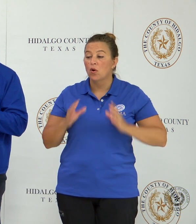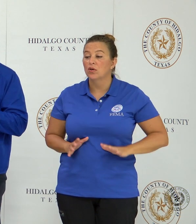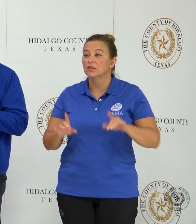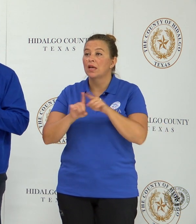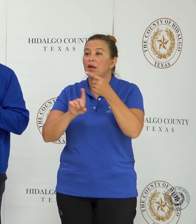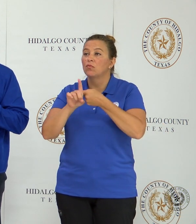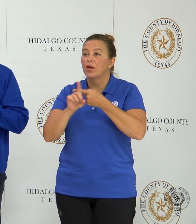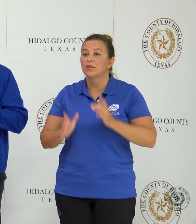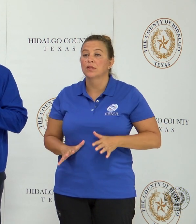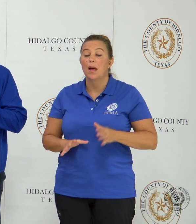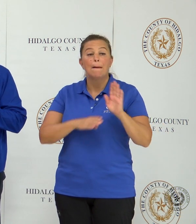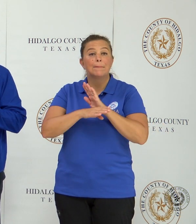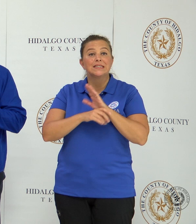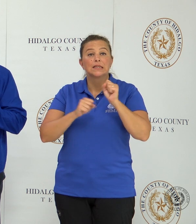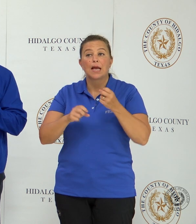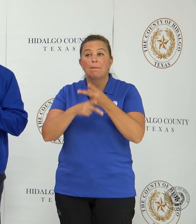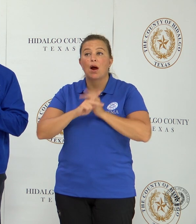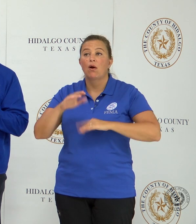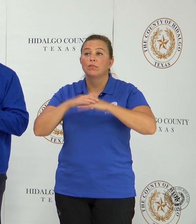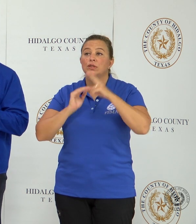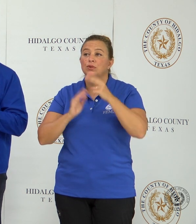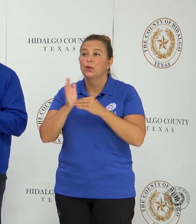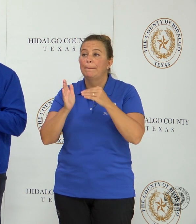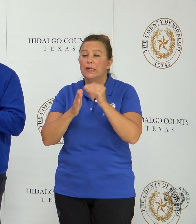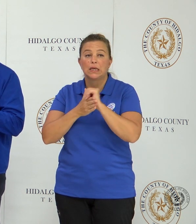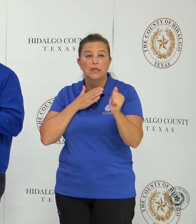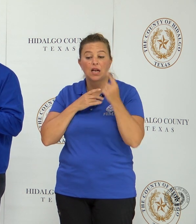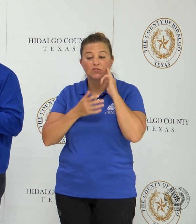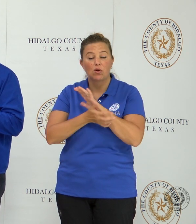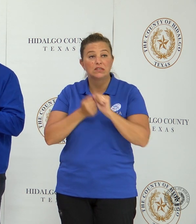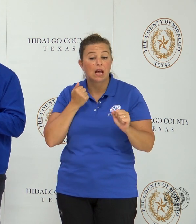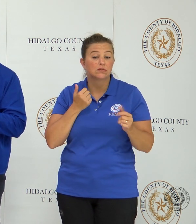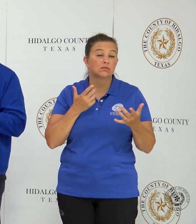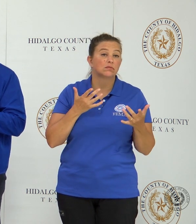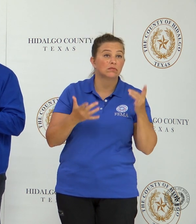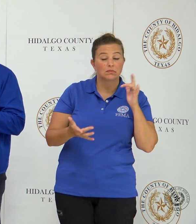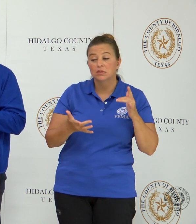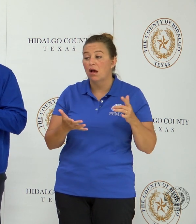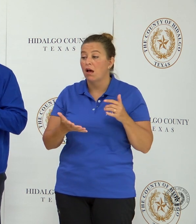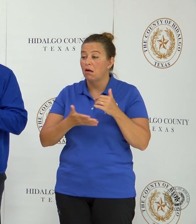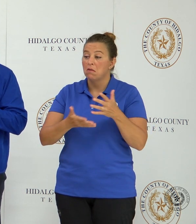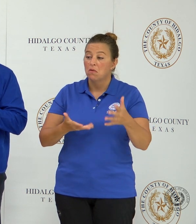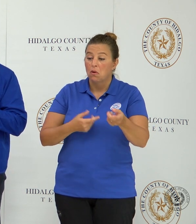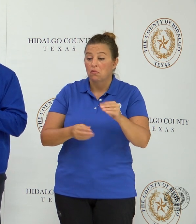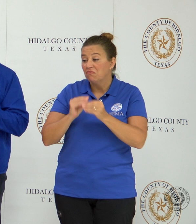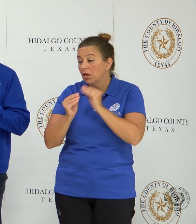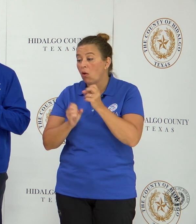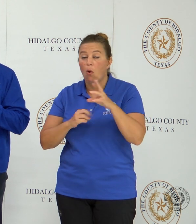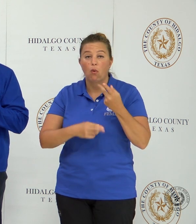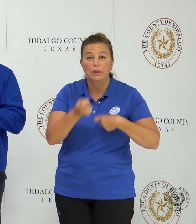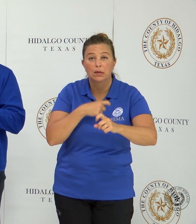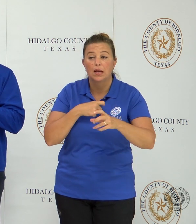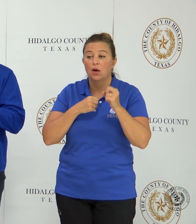may borrow up to $2 million for disaster property damage to repair or replace it. As well,